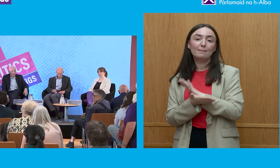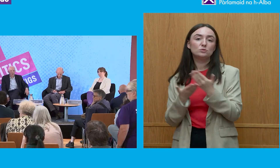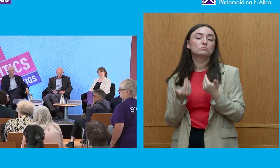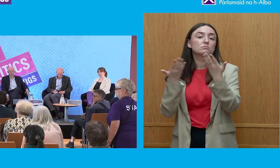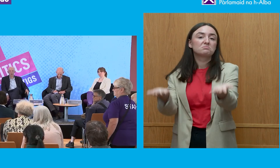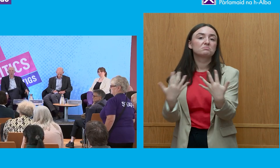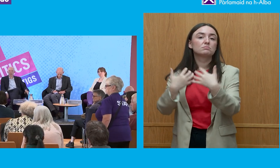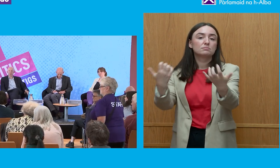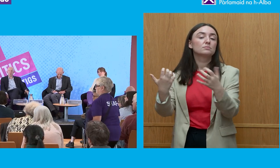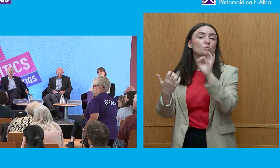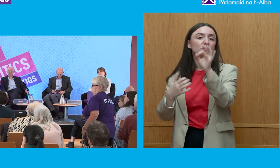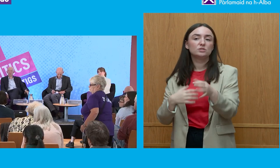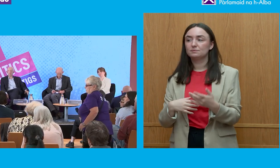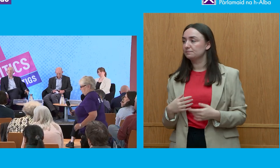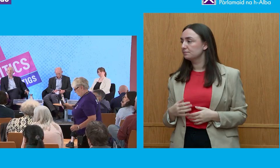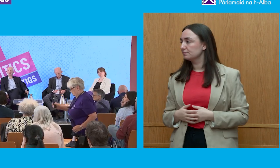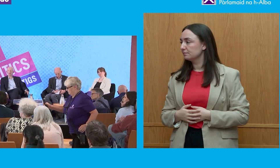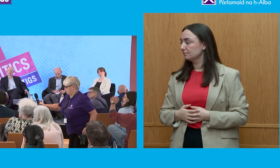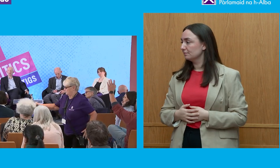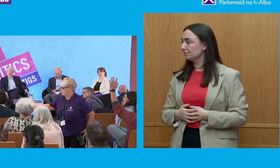from a lady in the middle of glasses there